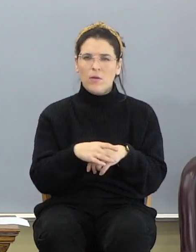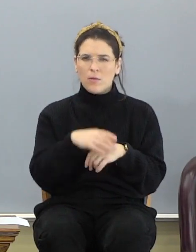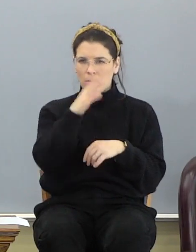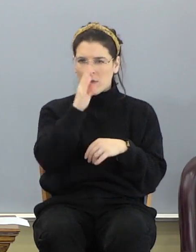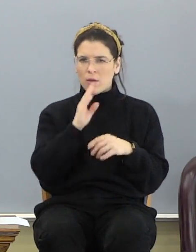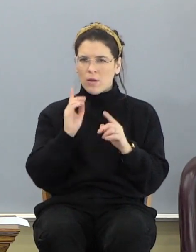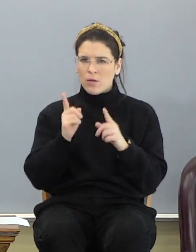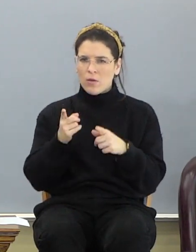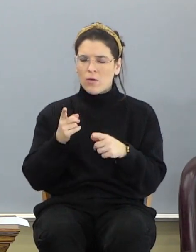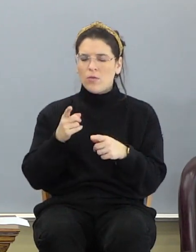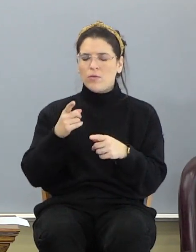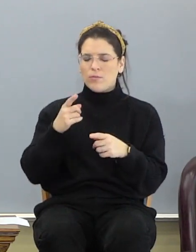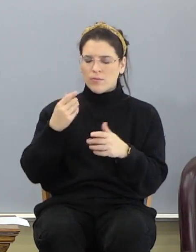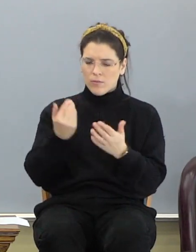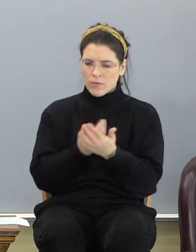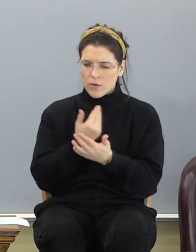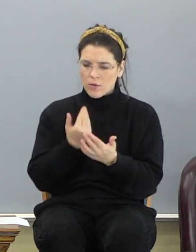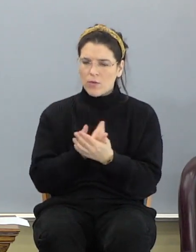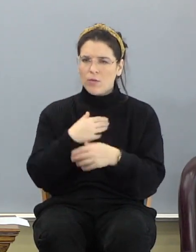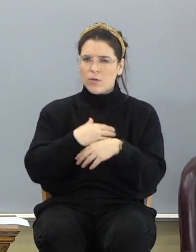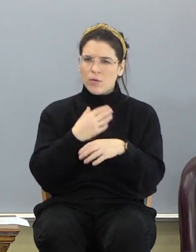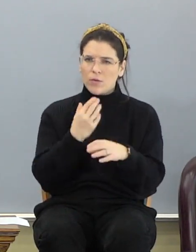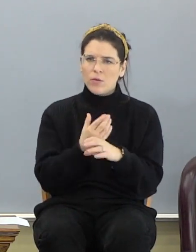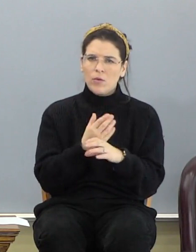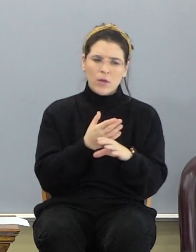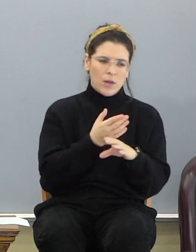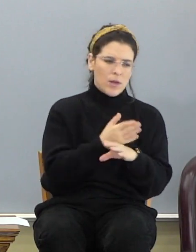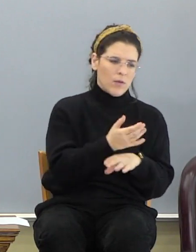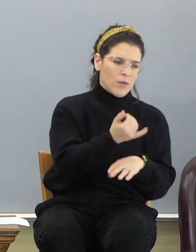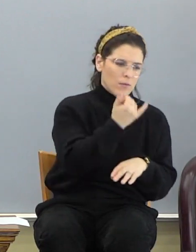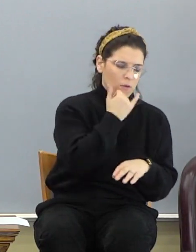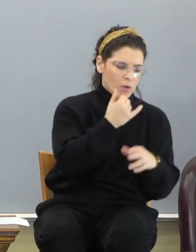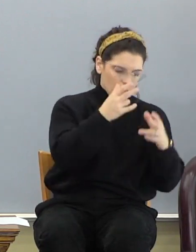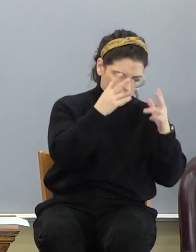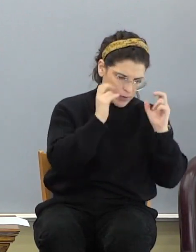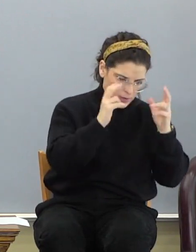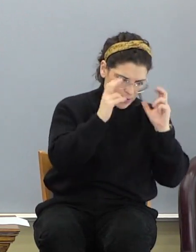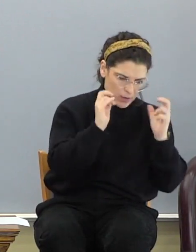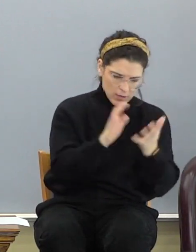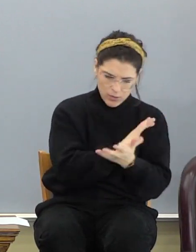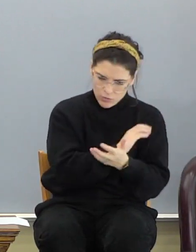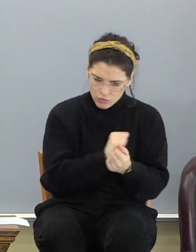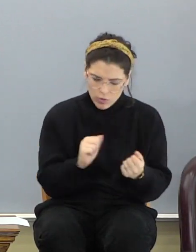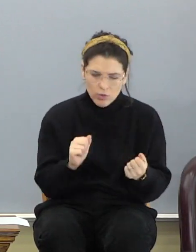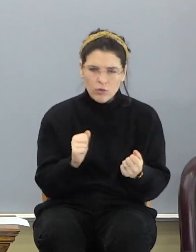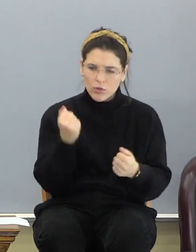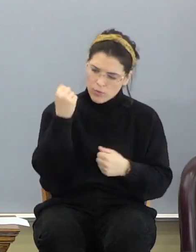renewing His creation after the fall of Satan and the destruction, the rebellion,